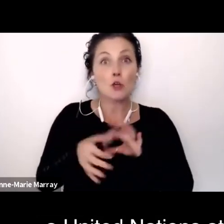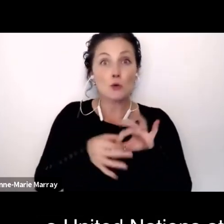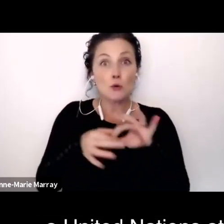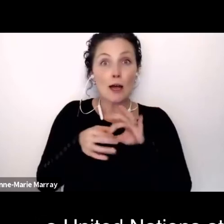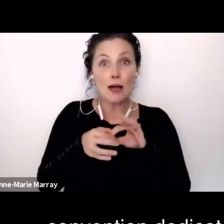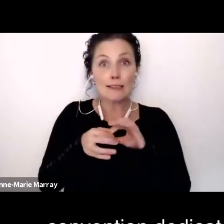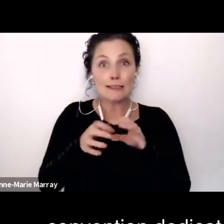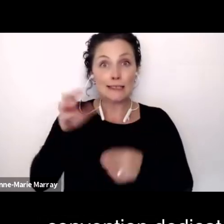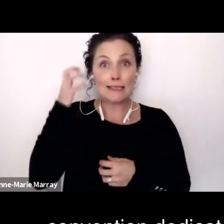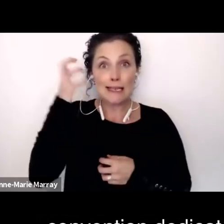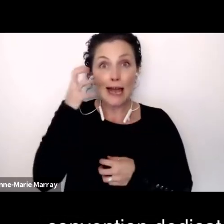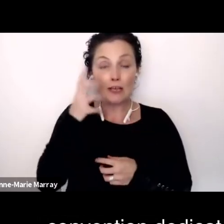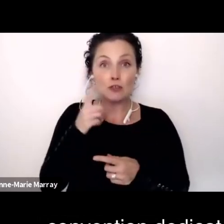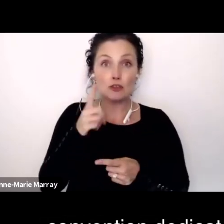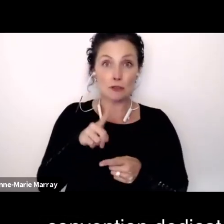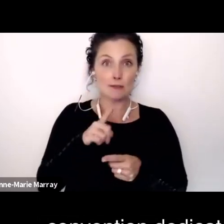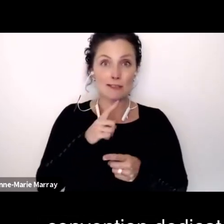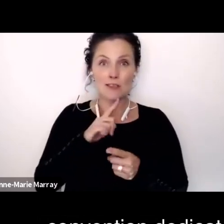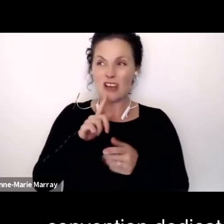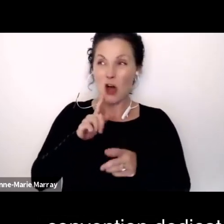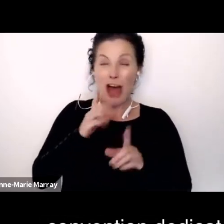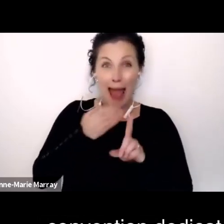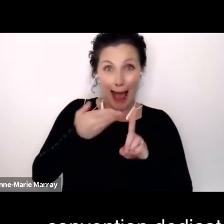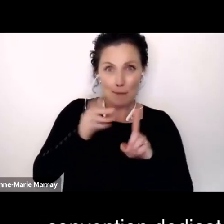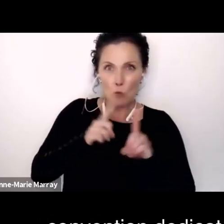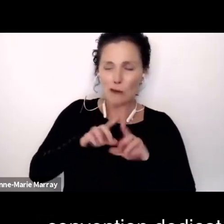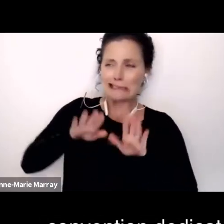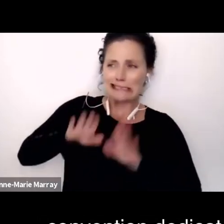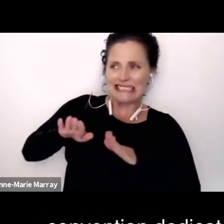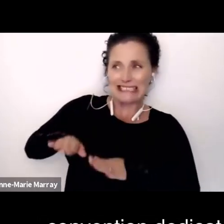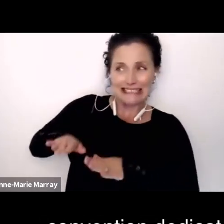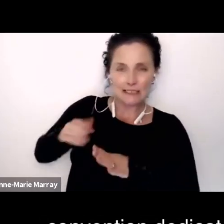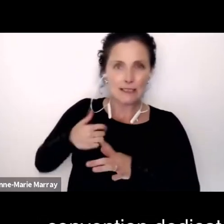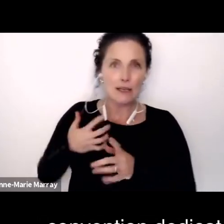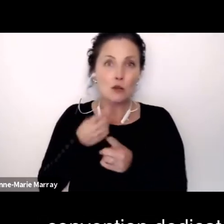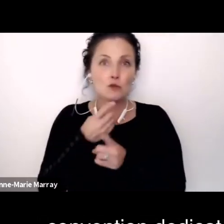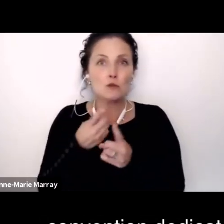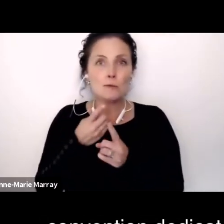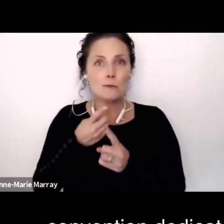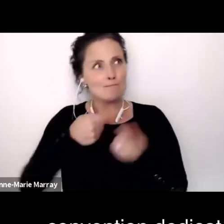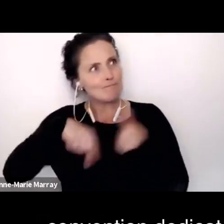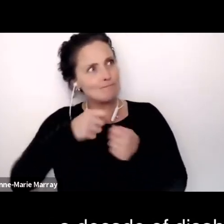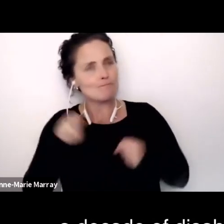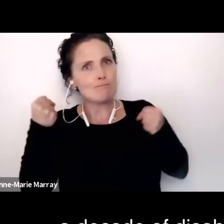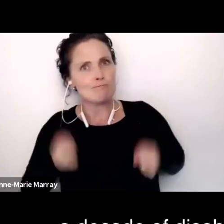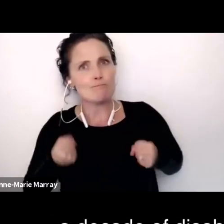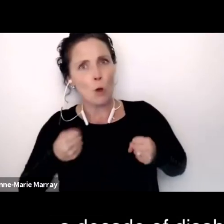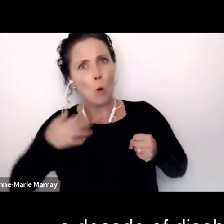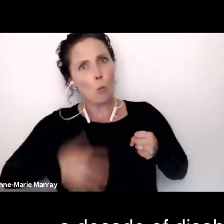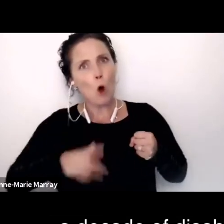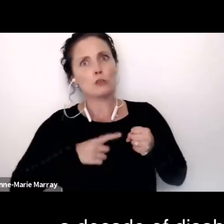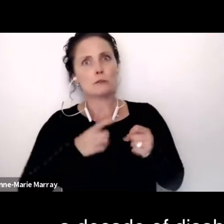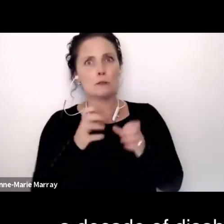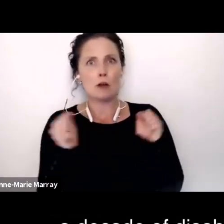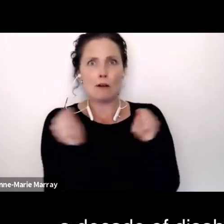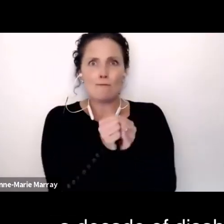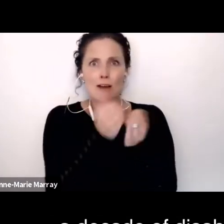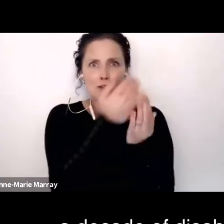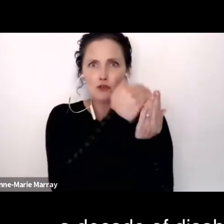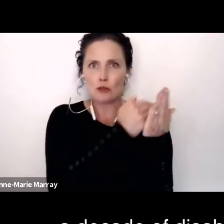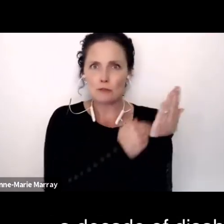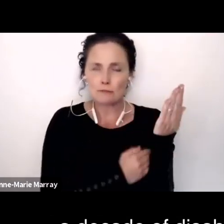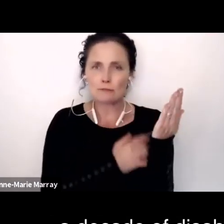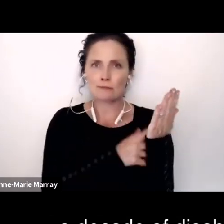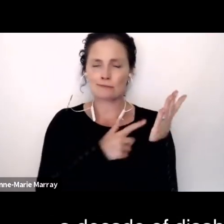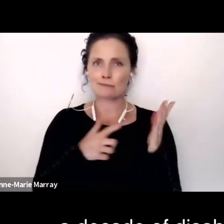call for a convention dedicated to disabled people. So instead, they offered